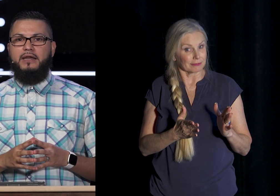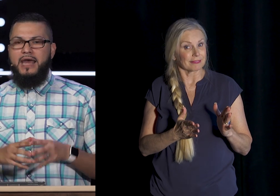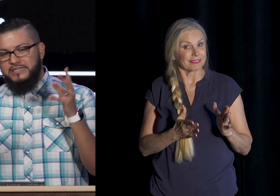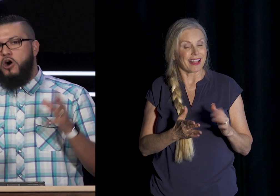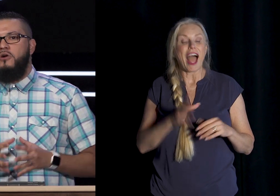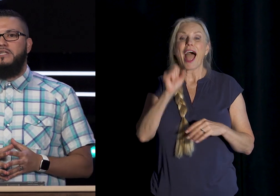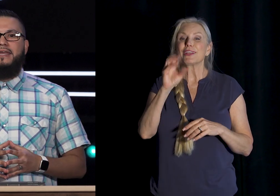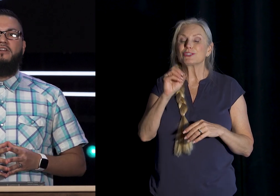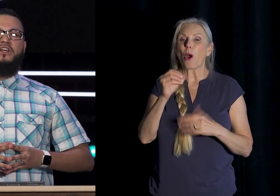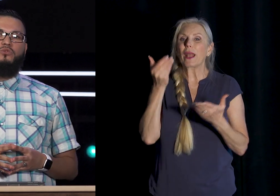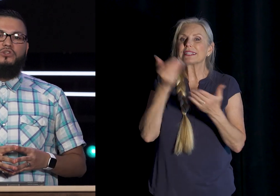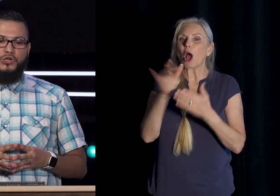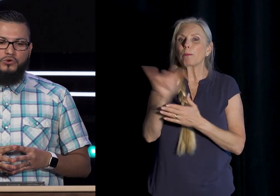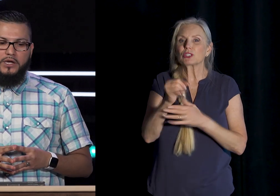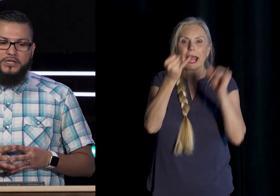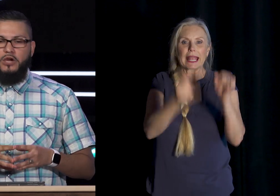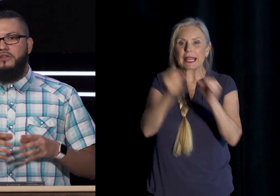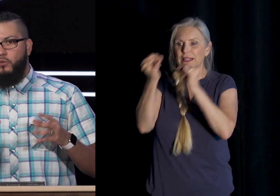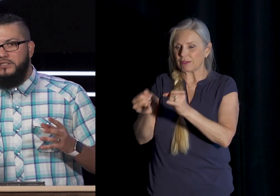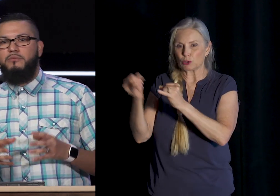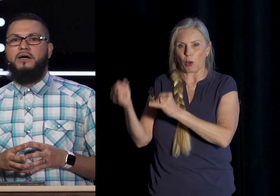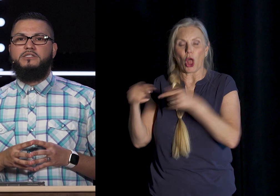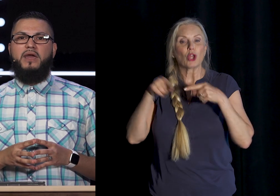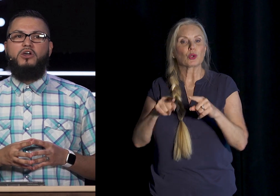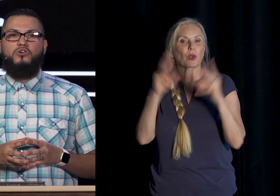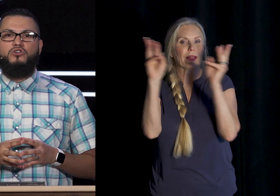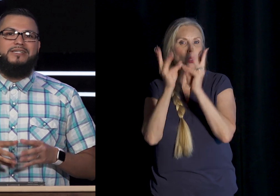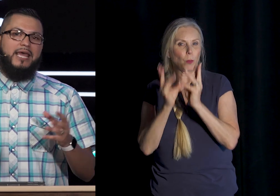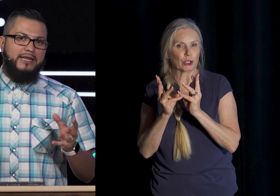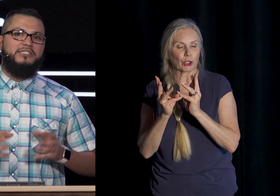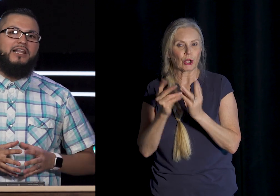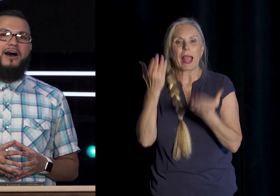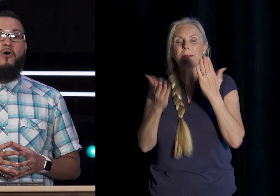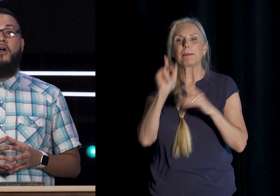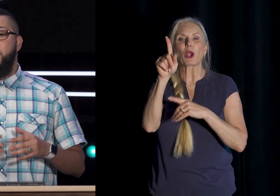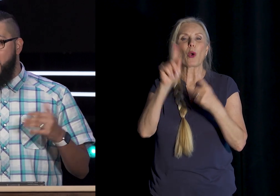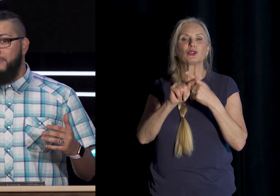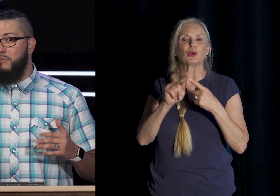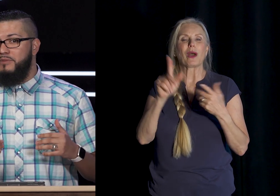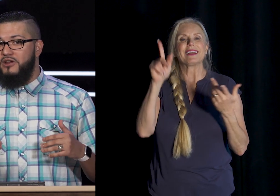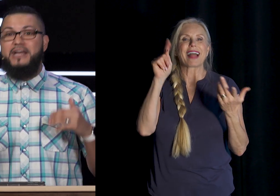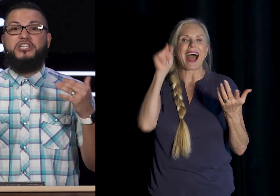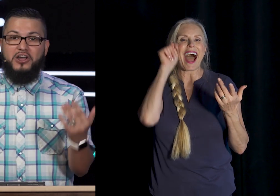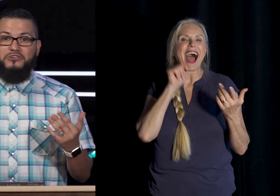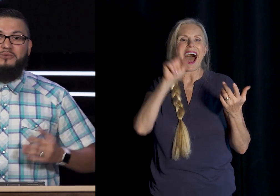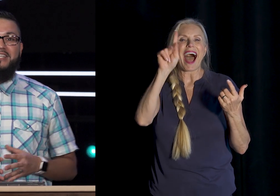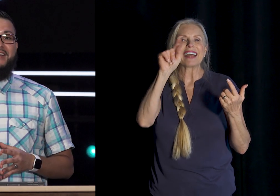It's almost like Individuals Who during The winter months May go To a tanning salon Or perhaps Maybe you are itching To go to a tanning